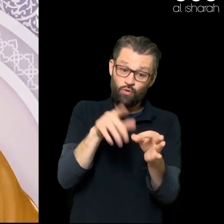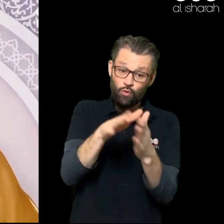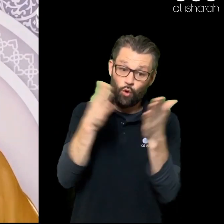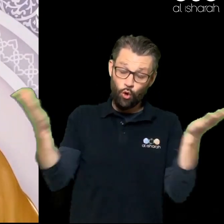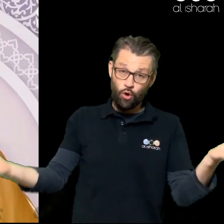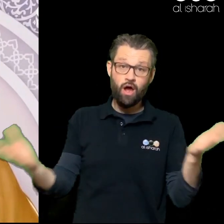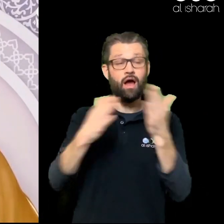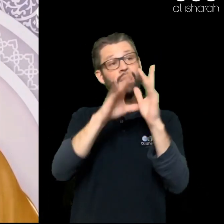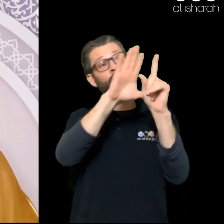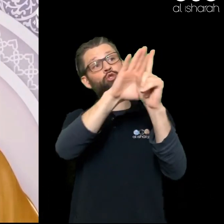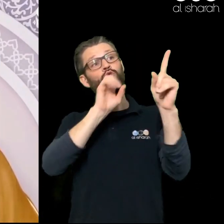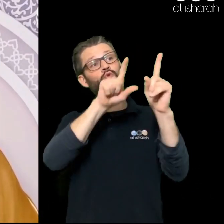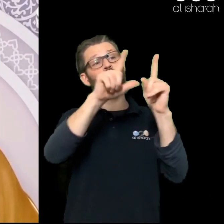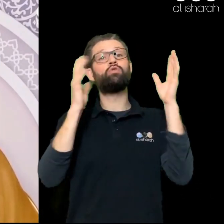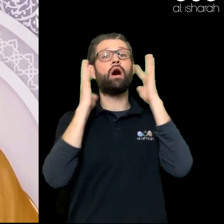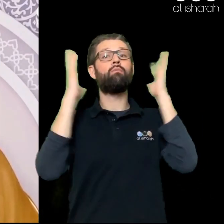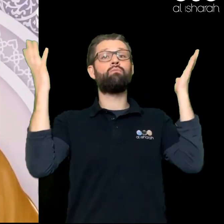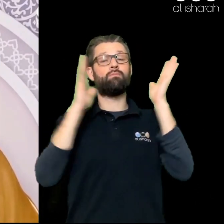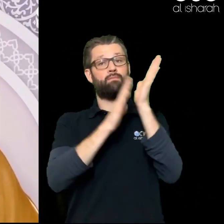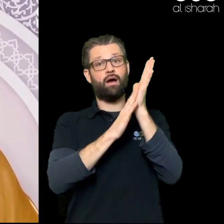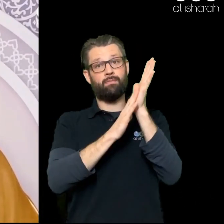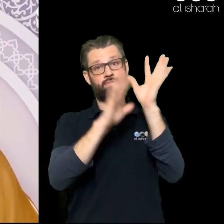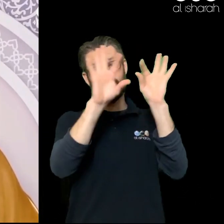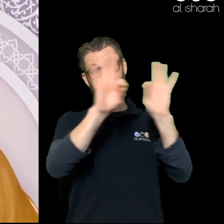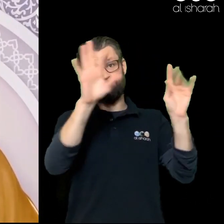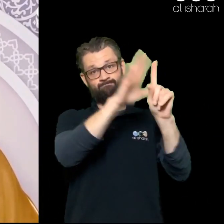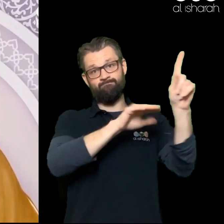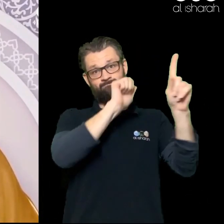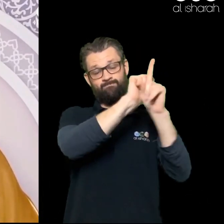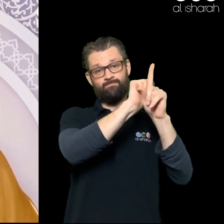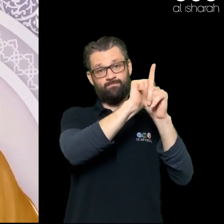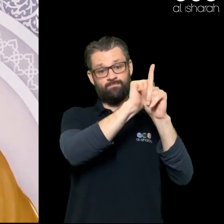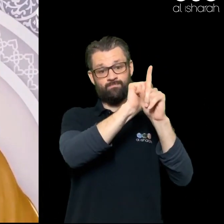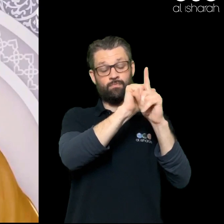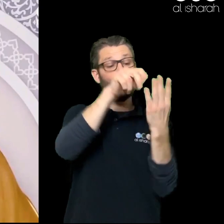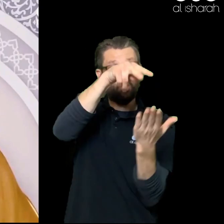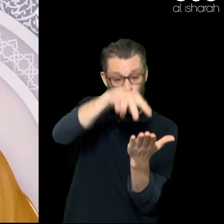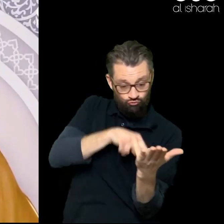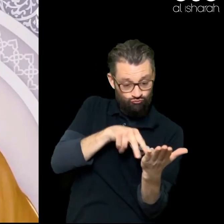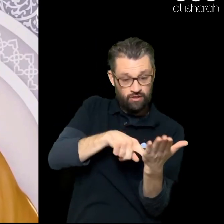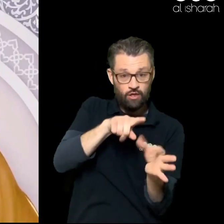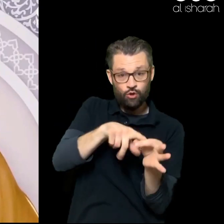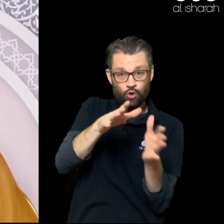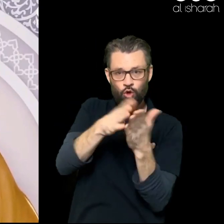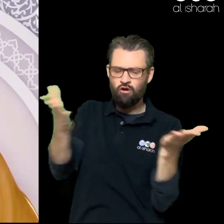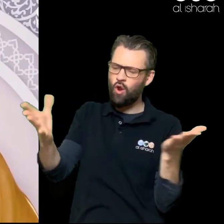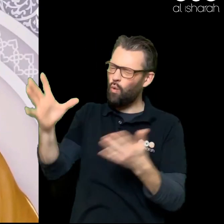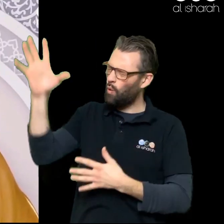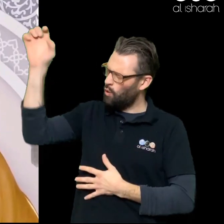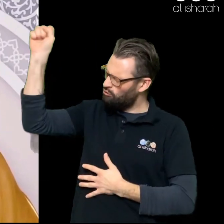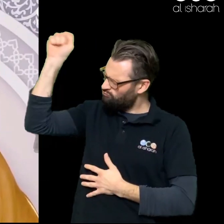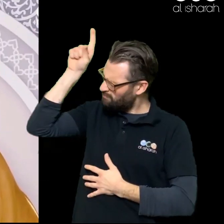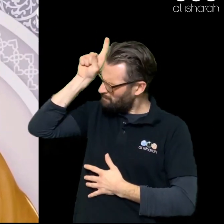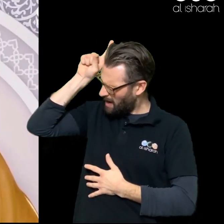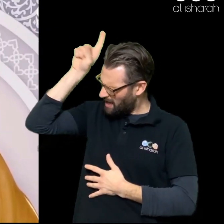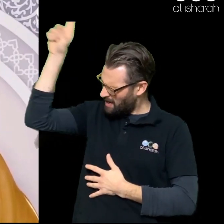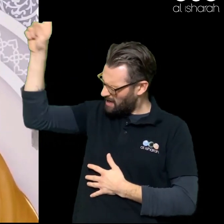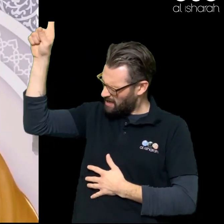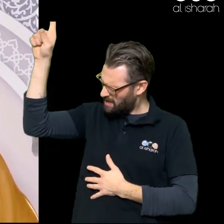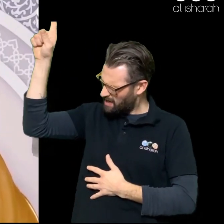powerful dhikr It's a great remembrance of Allah You are remembering Allah If I were to say I am remembering